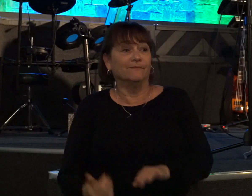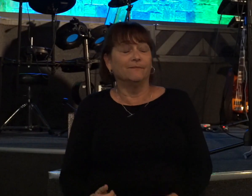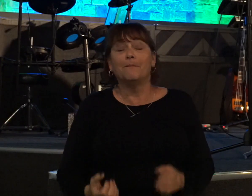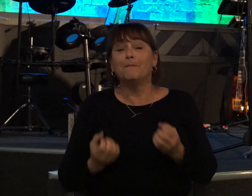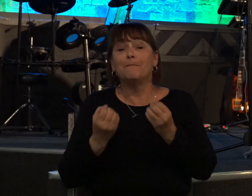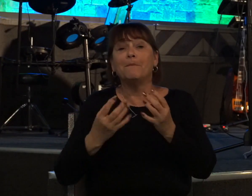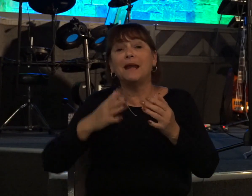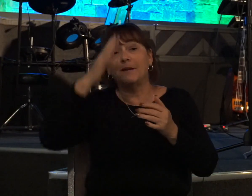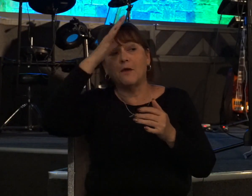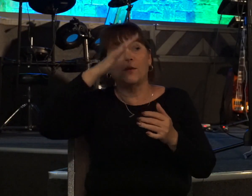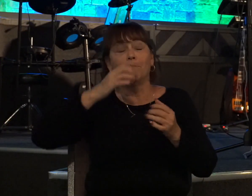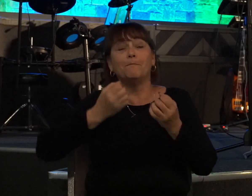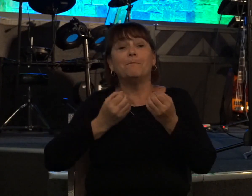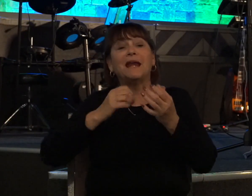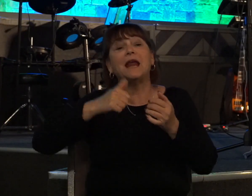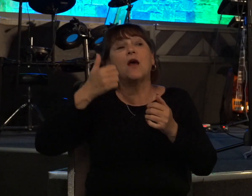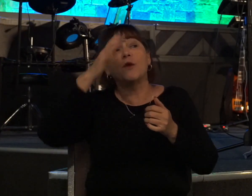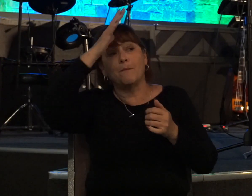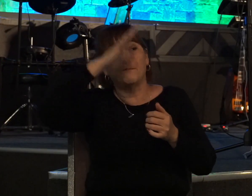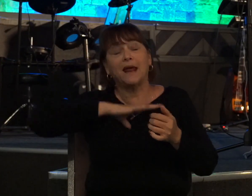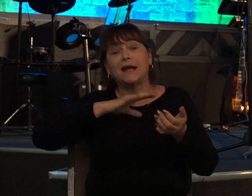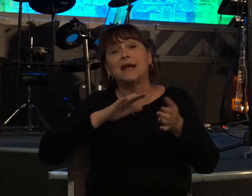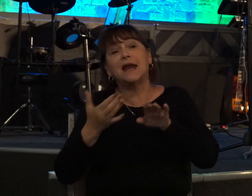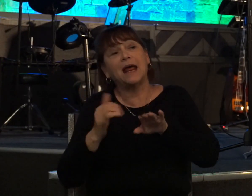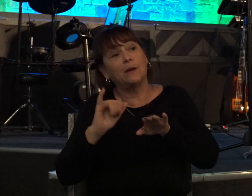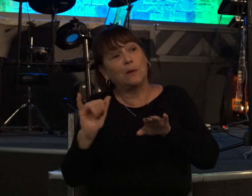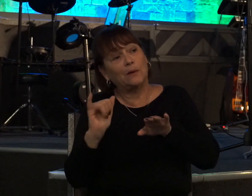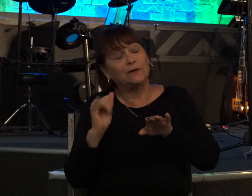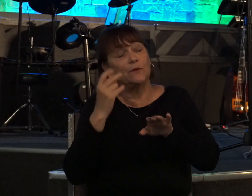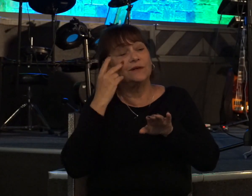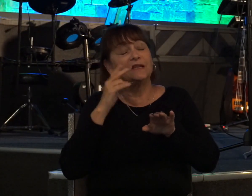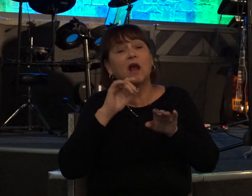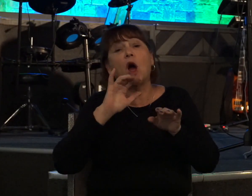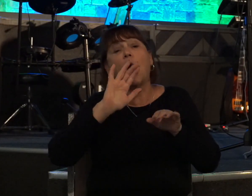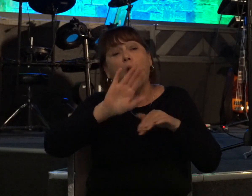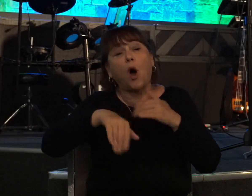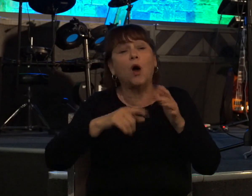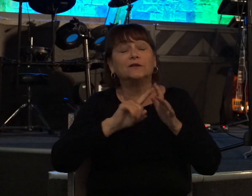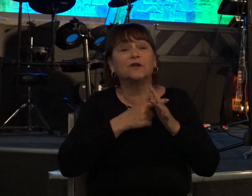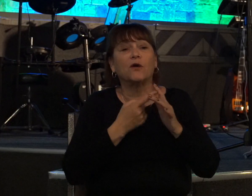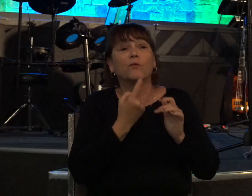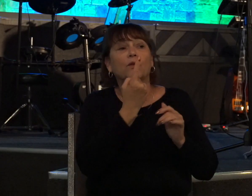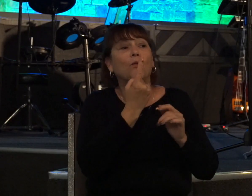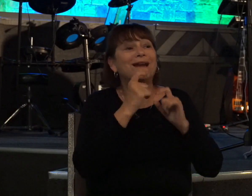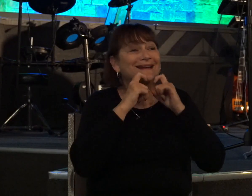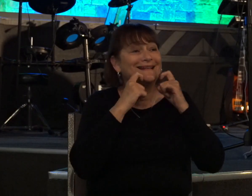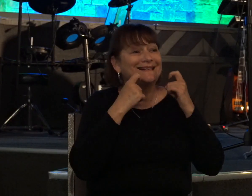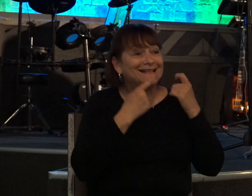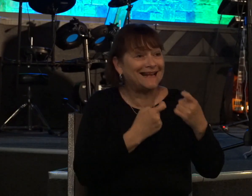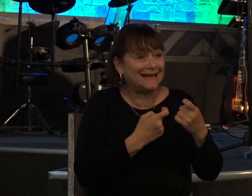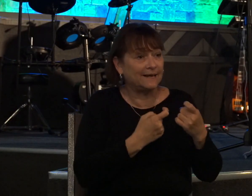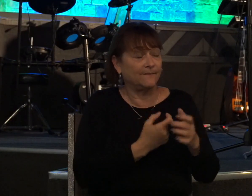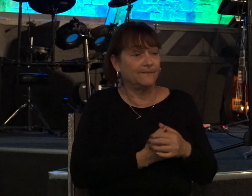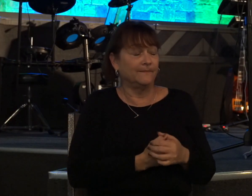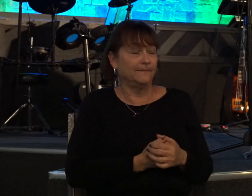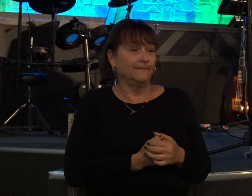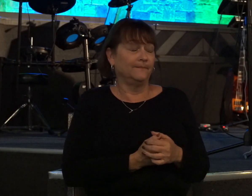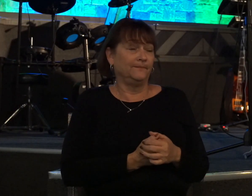and we were able to see that this all started with one sin and to